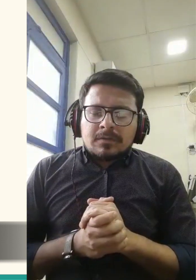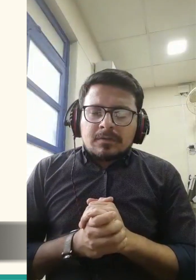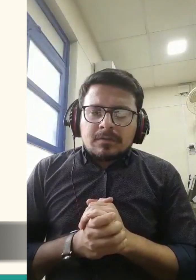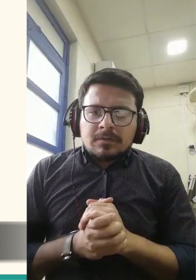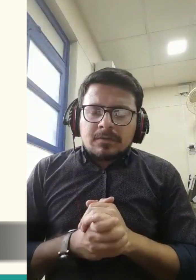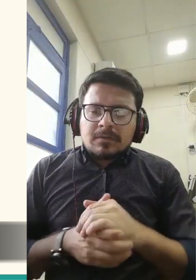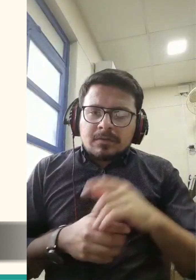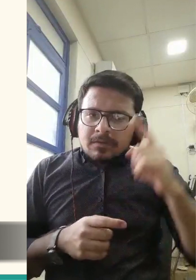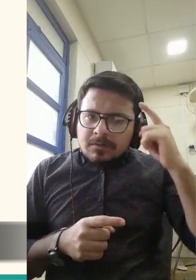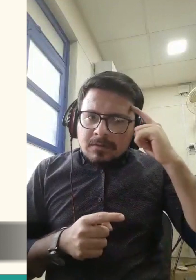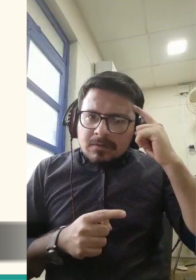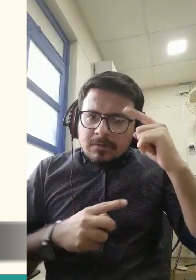from.